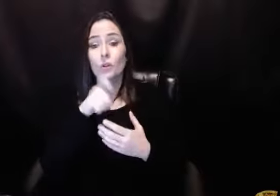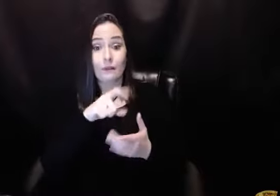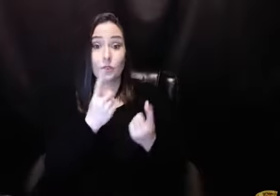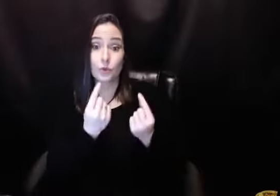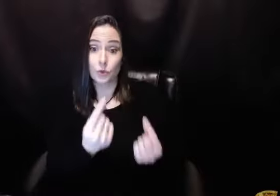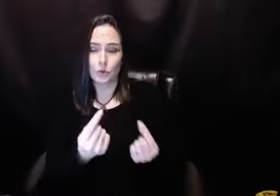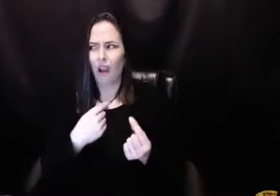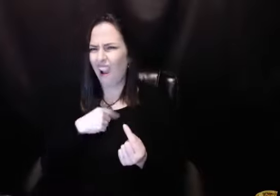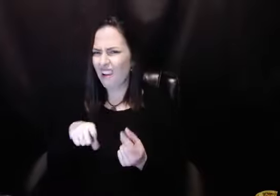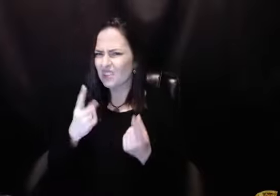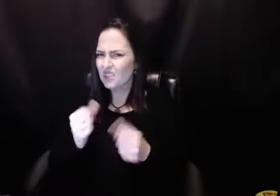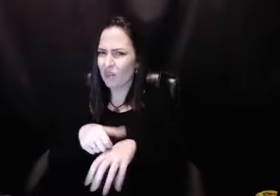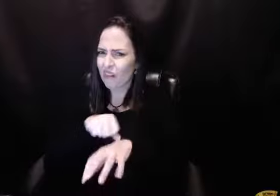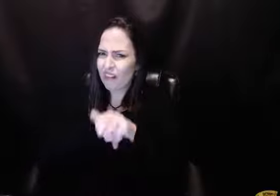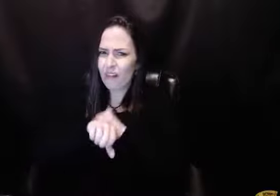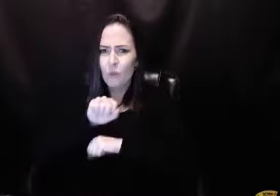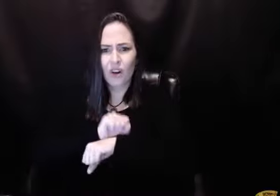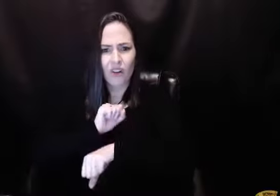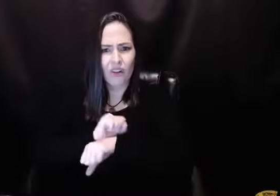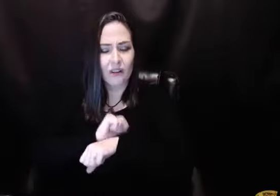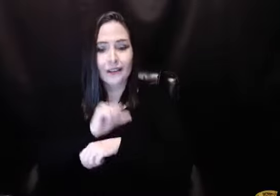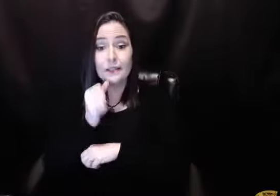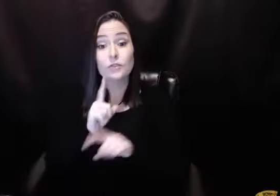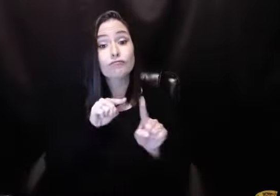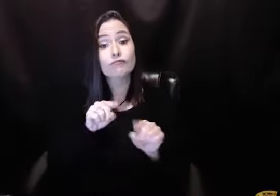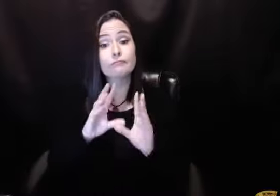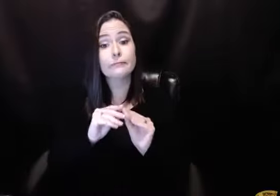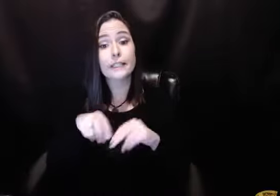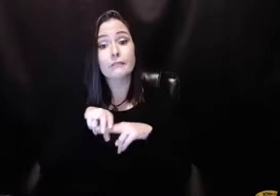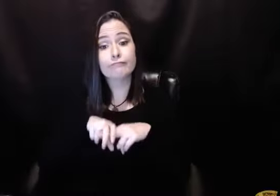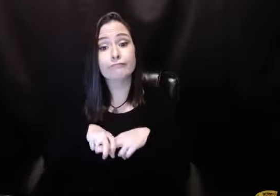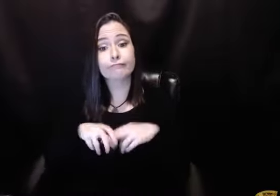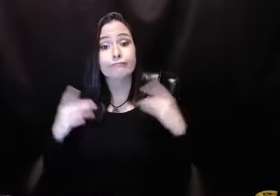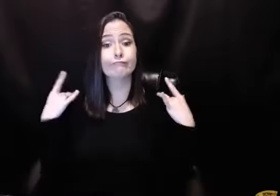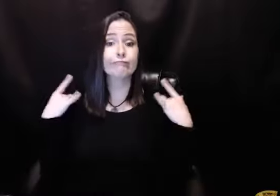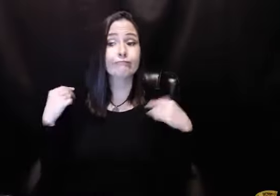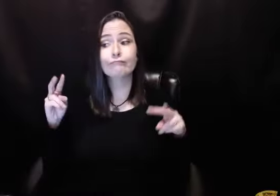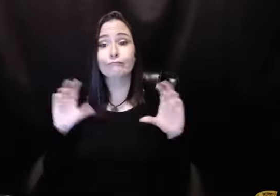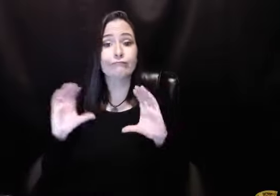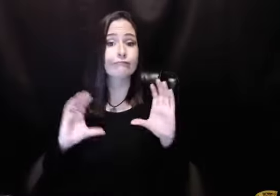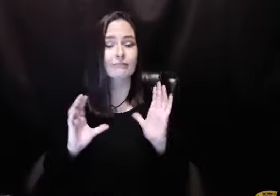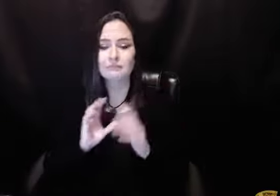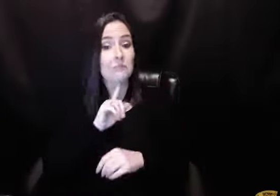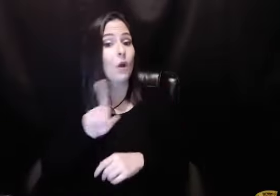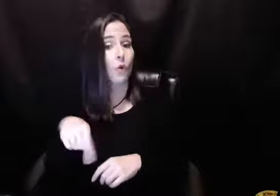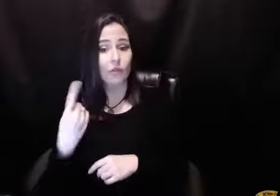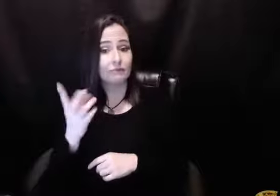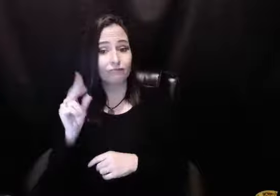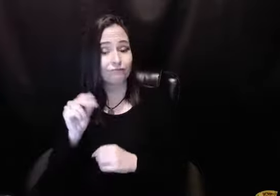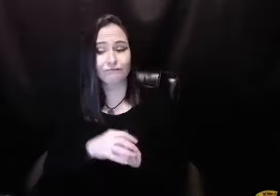and a sheet of what I require from someone being sponsored. I had to do stuff. I had to take action. It was no longer just about going to a meeting and